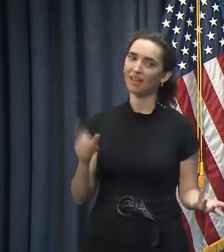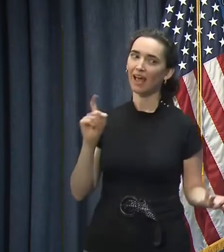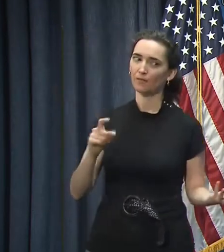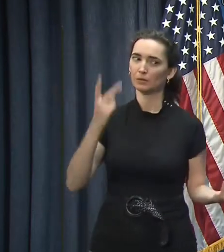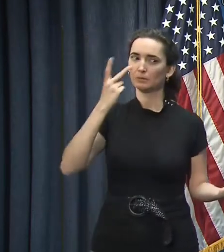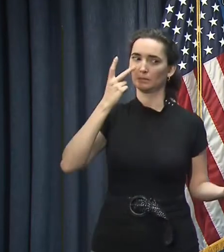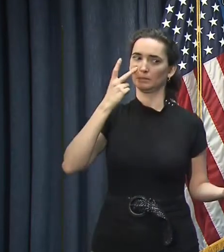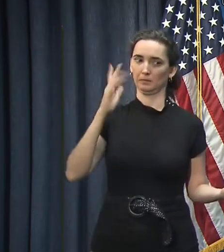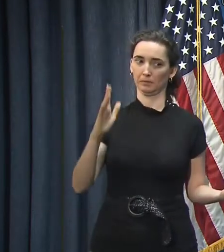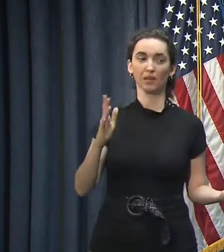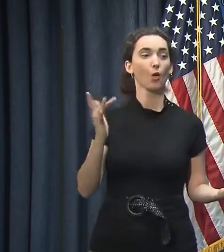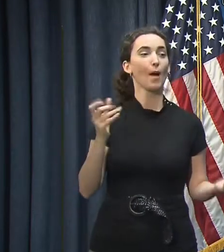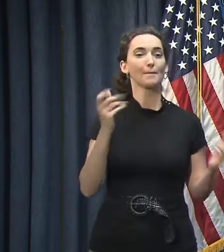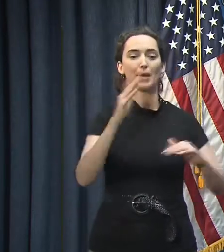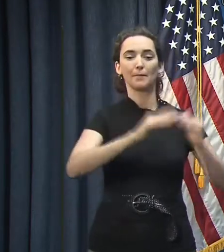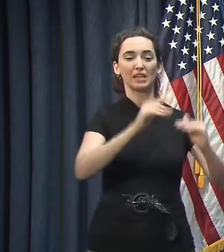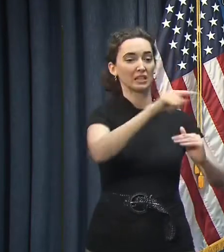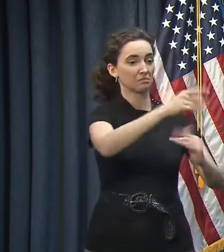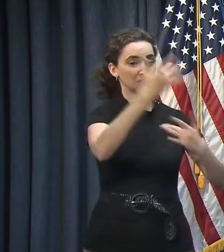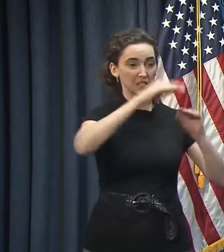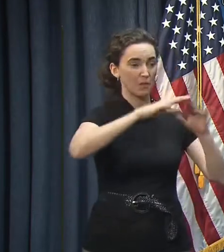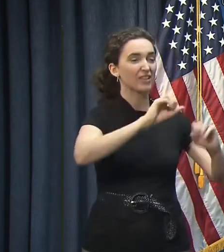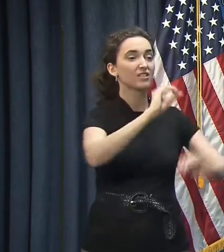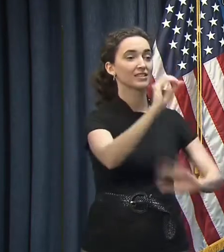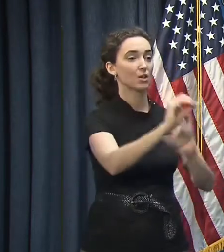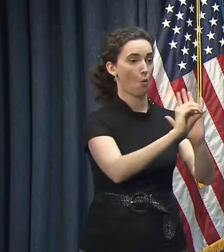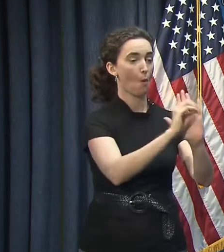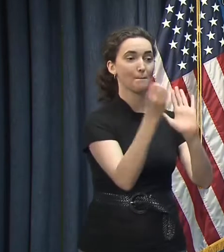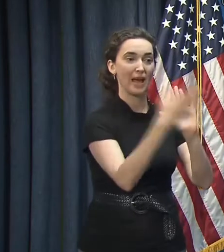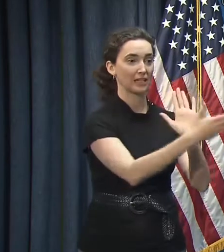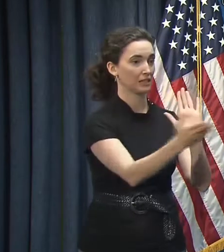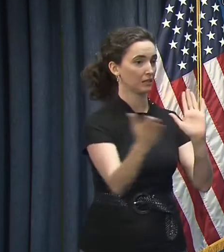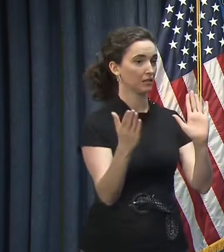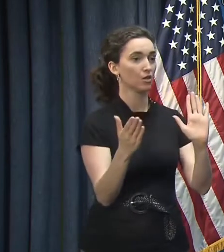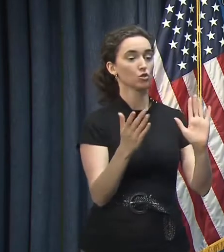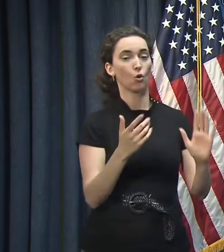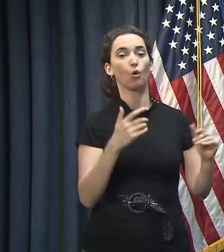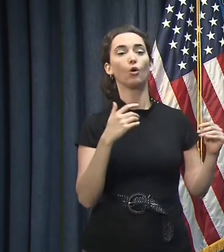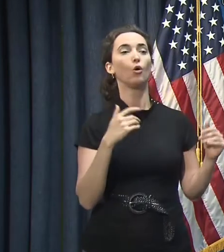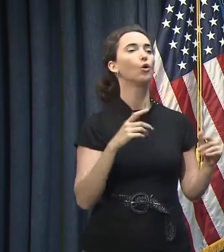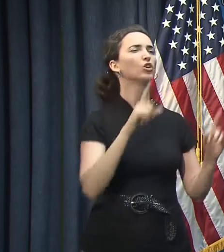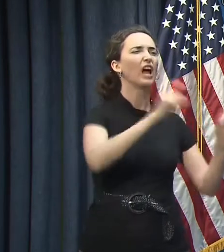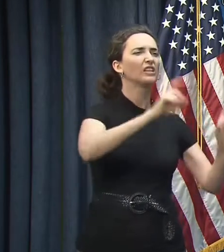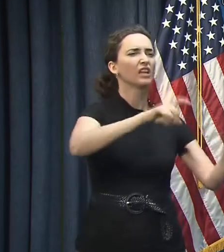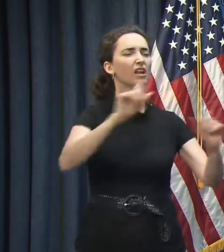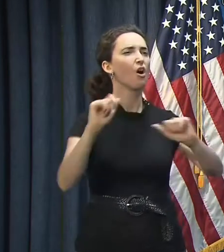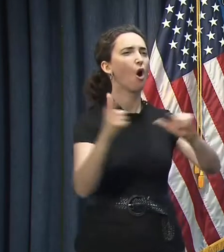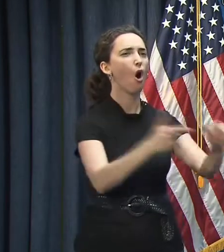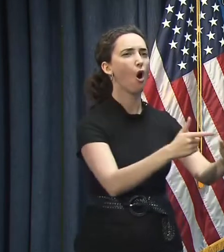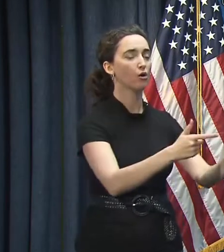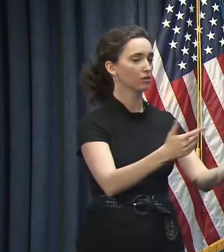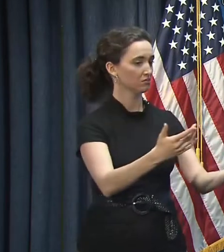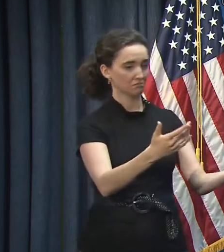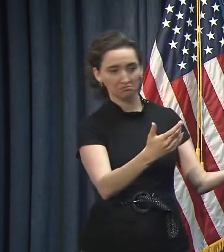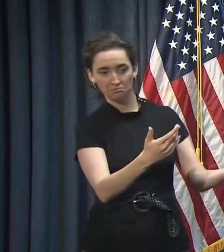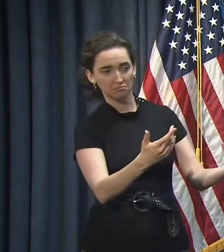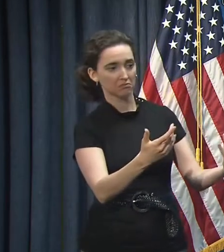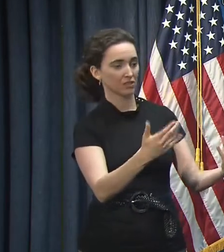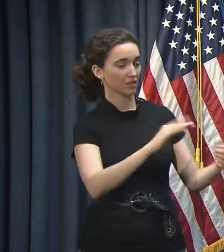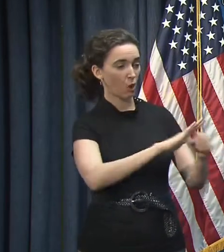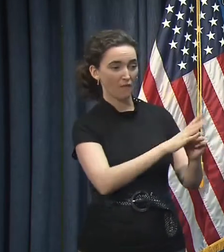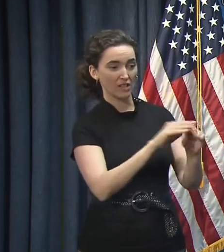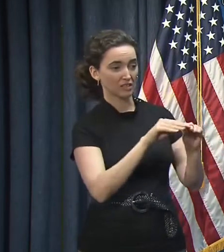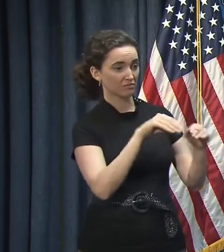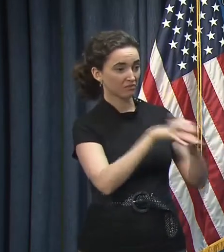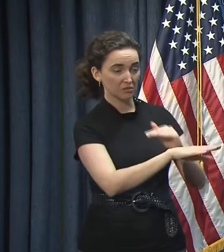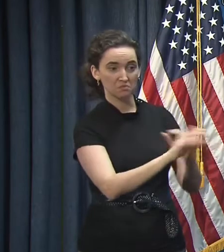many facilities that do not have any COVID cases, so I don't think I would start going out and testing entire facilities that have no indication that COVID has